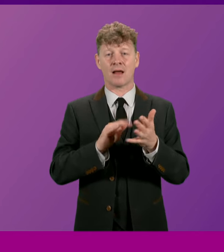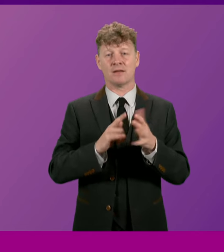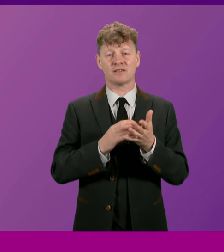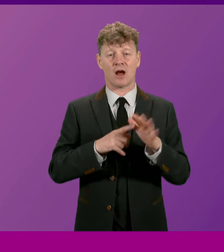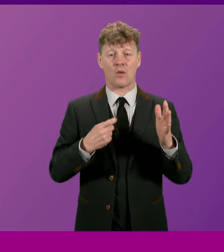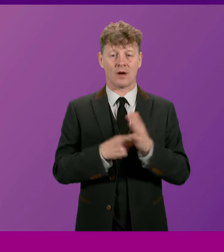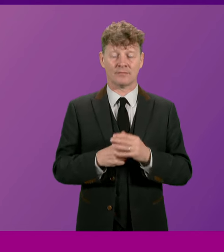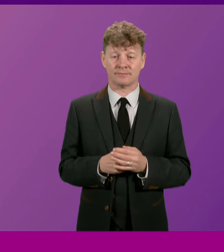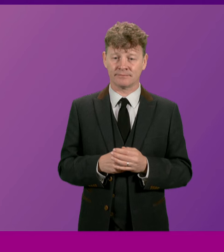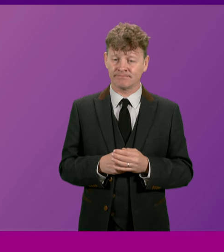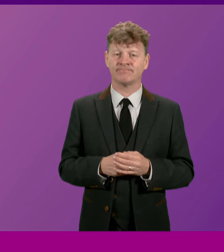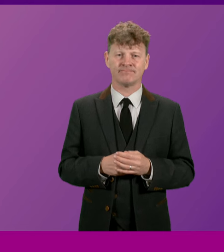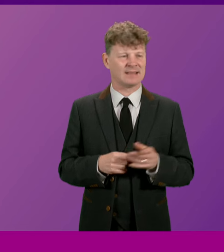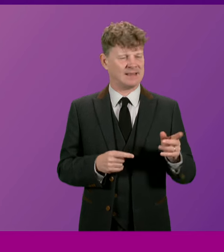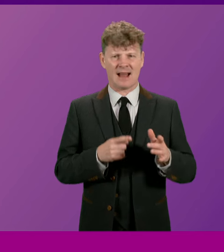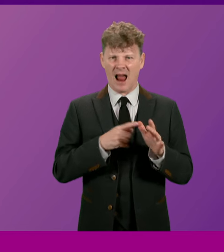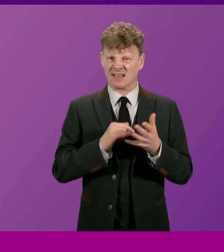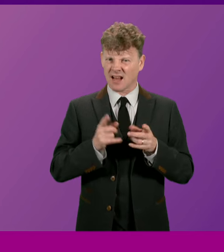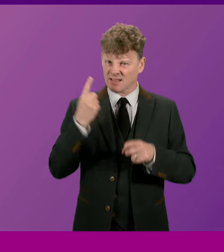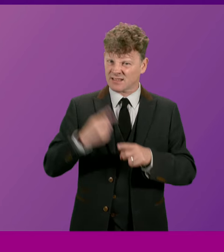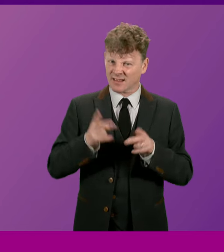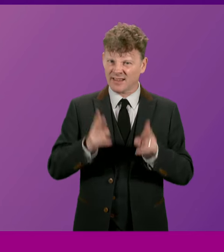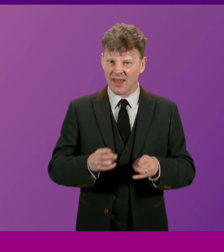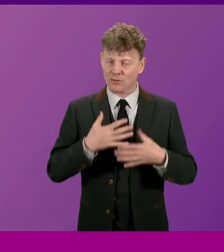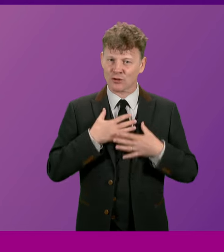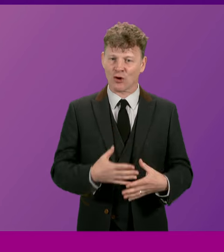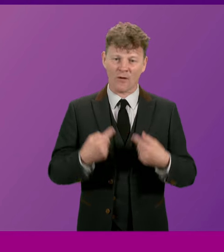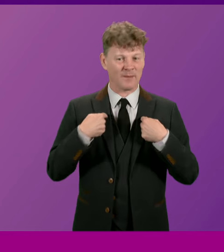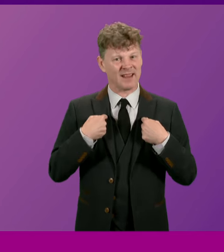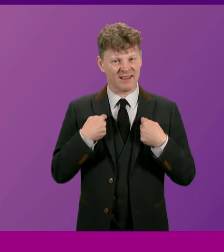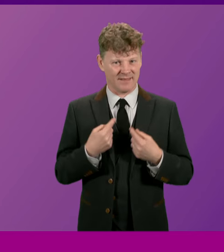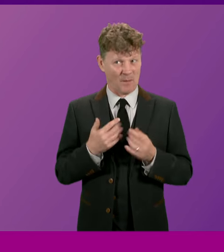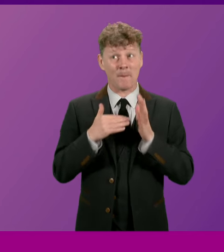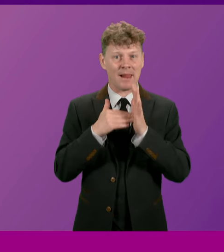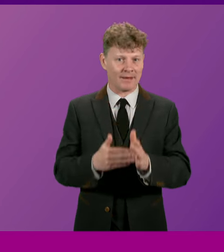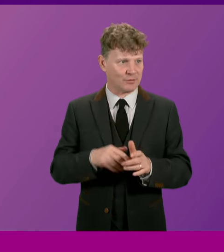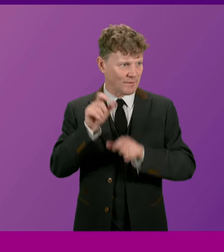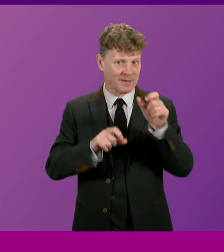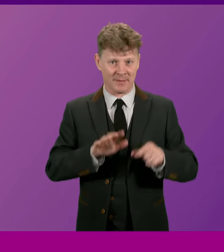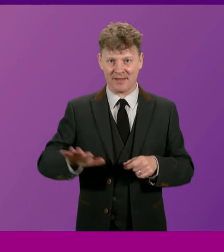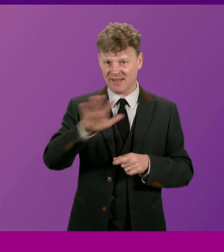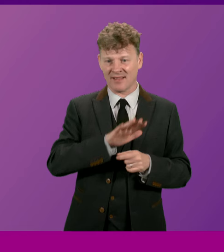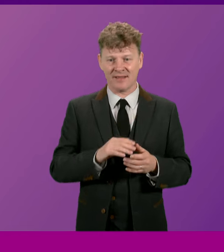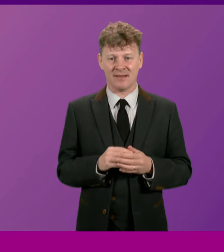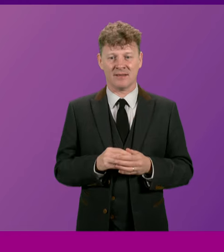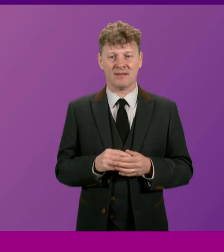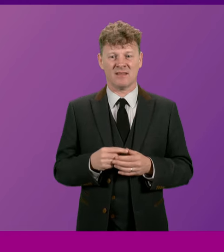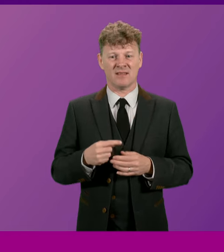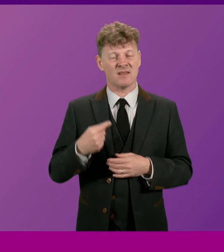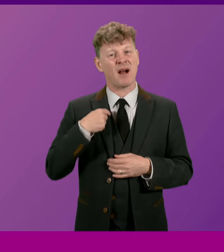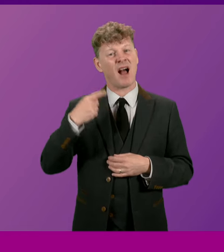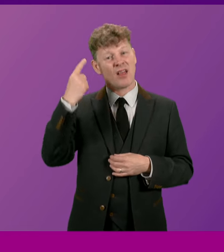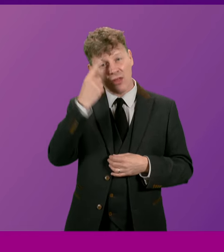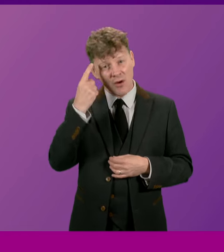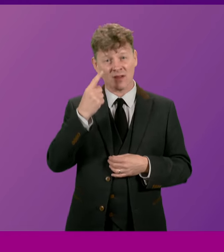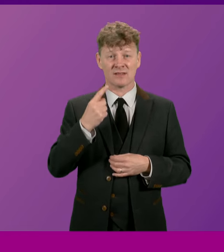The sudden death of Alex Salmond came as a shock for me and for millions of people across our country. And my thoughts and those of